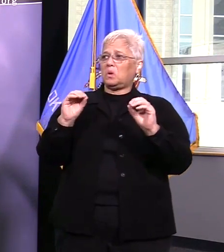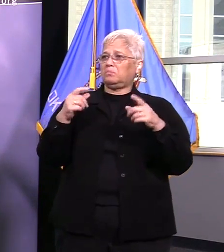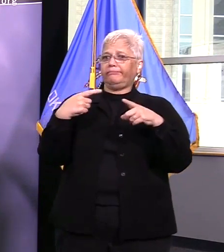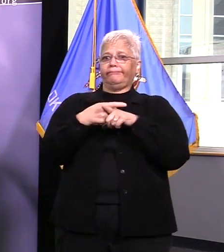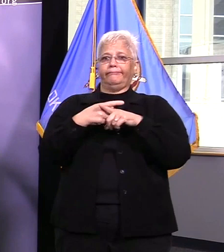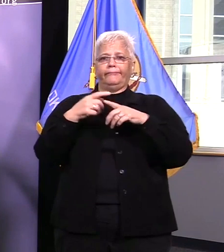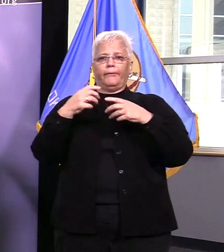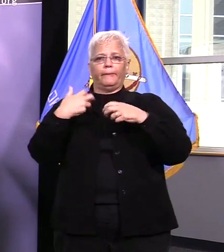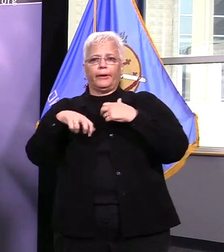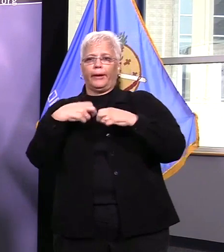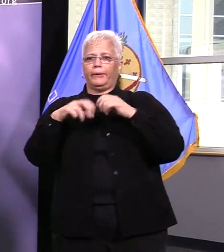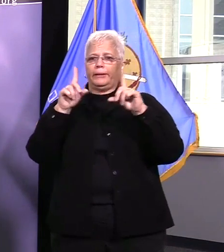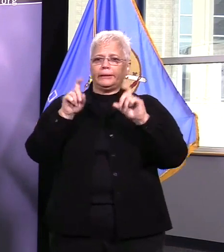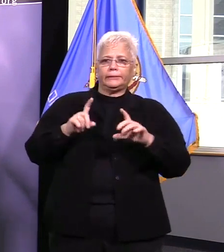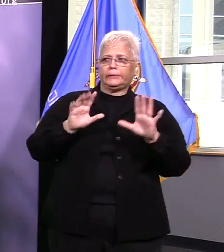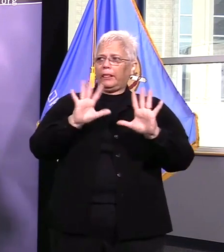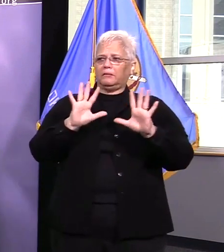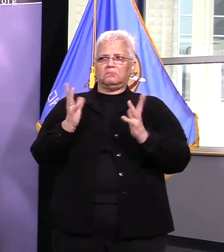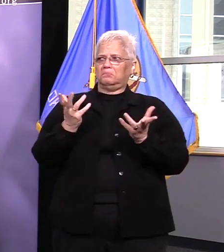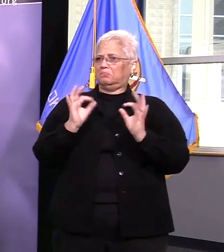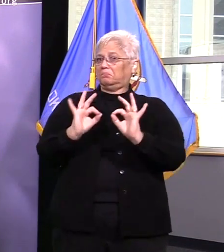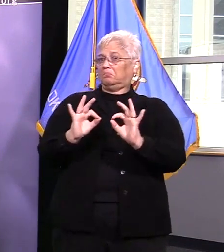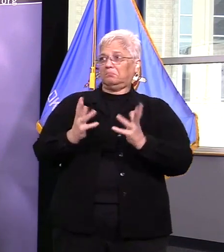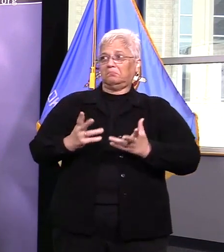okay thank you that's the last question